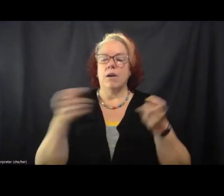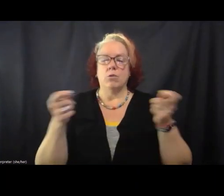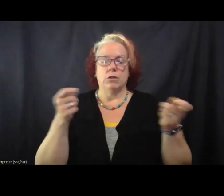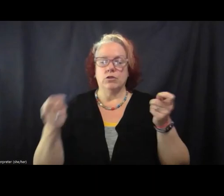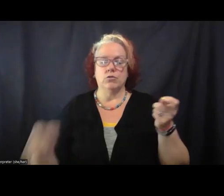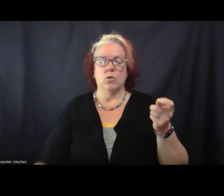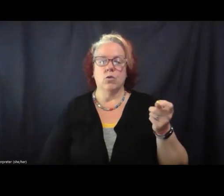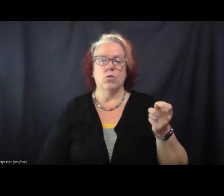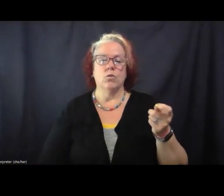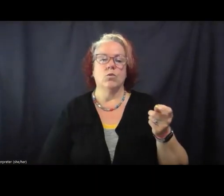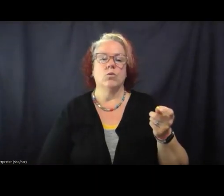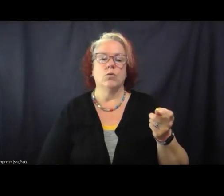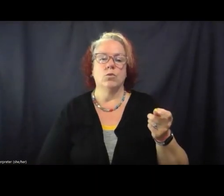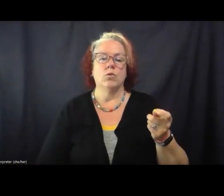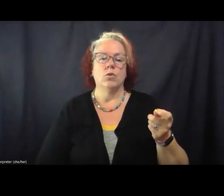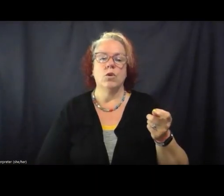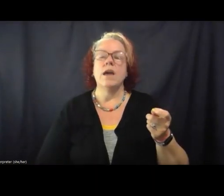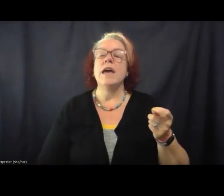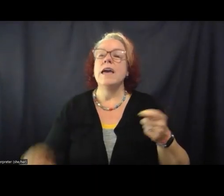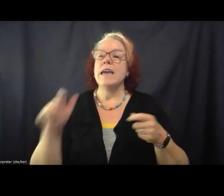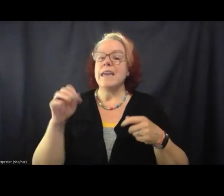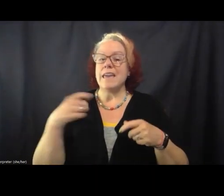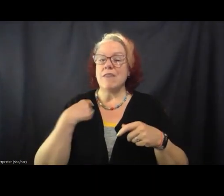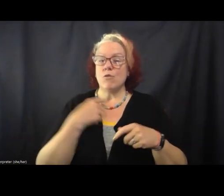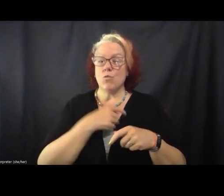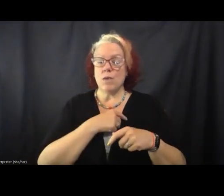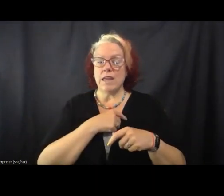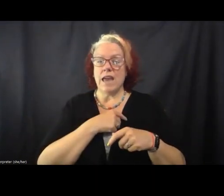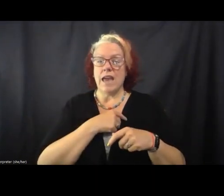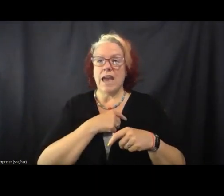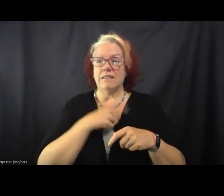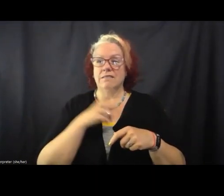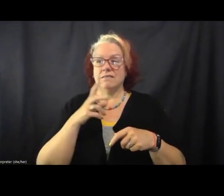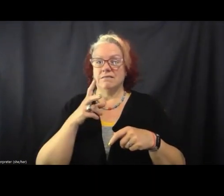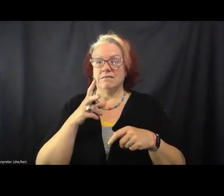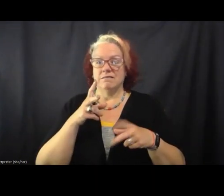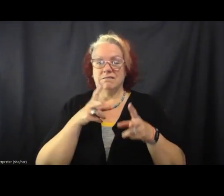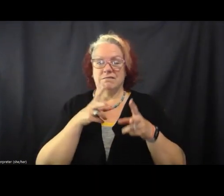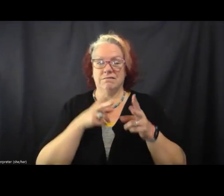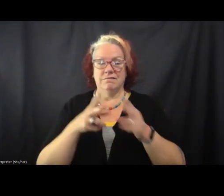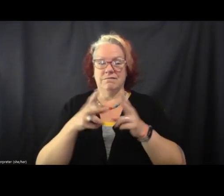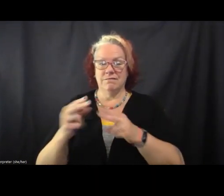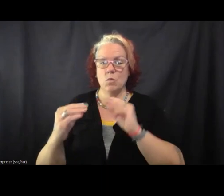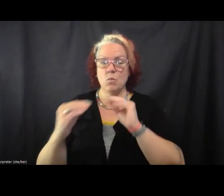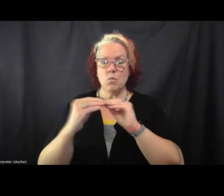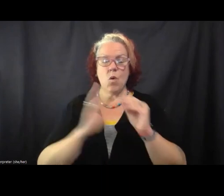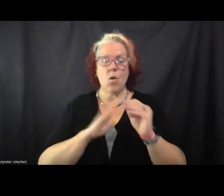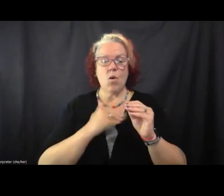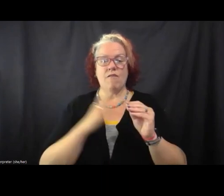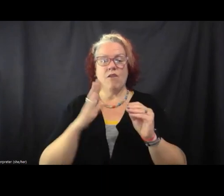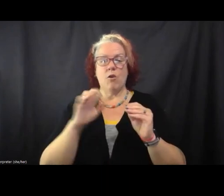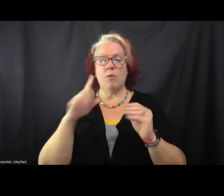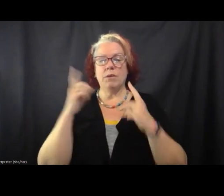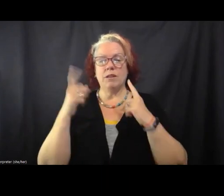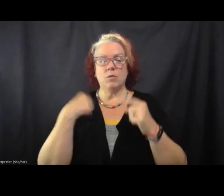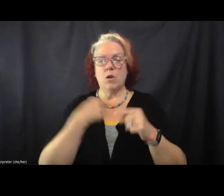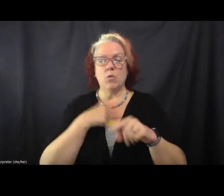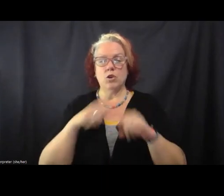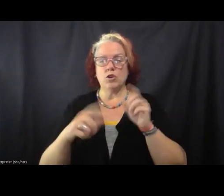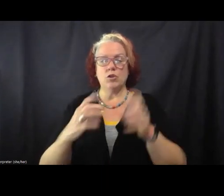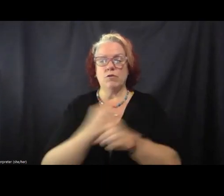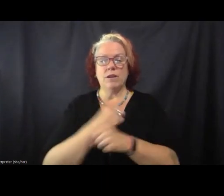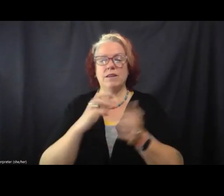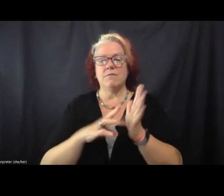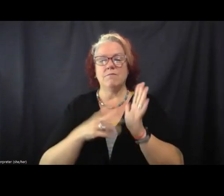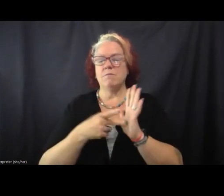we had cut away more of our bill before then, just because we didn't think we could win it, it wouldn't have been